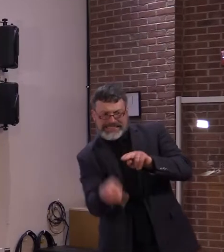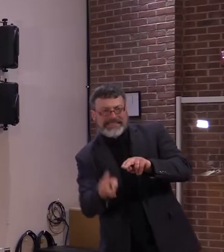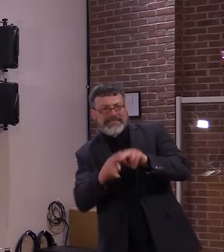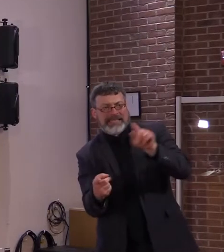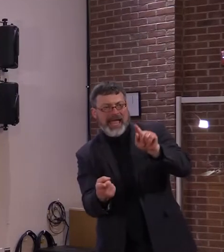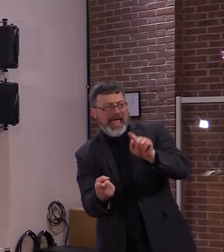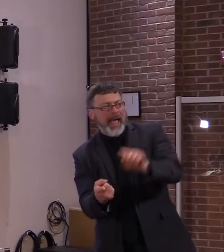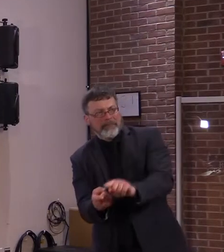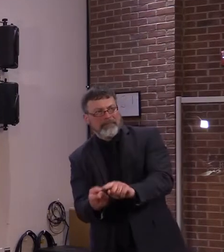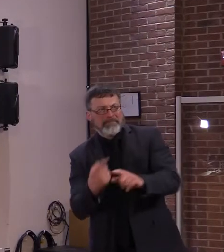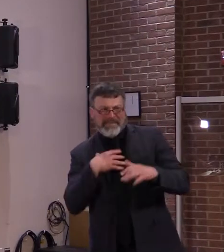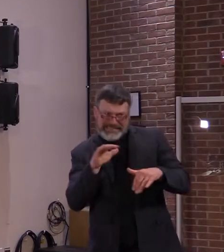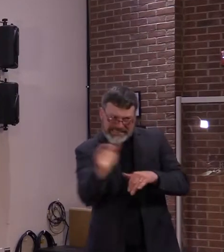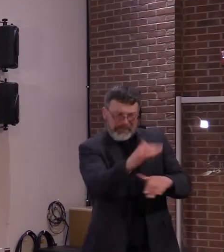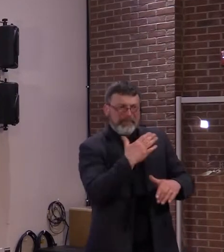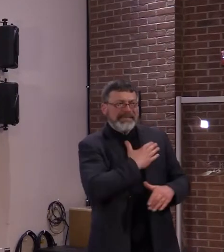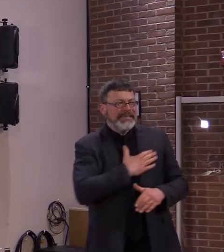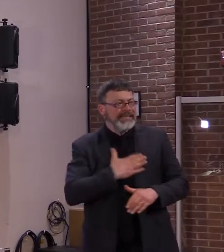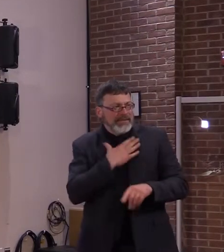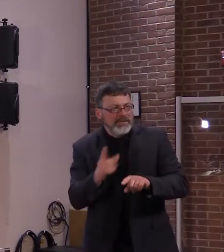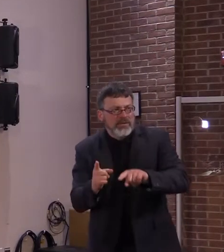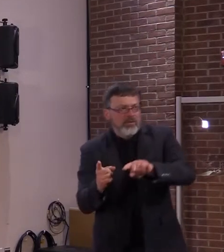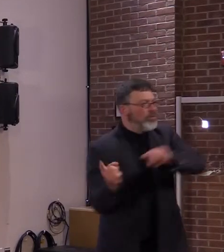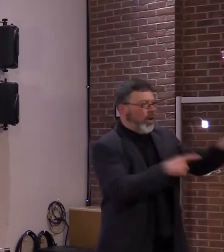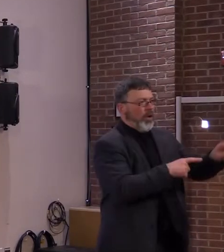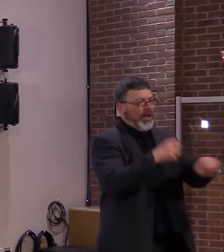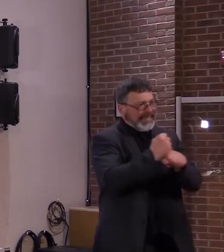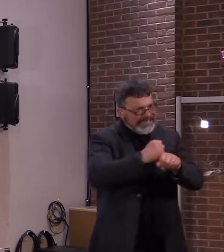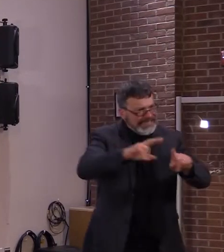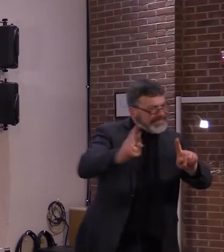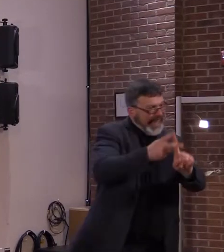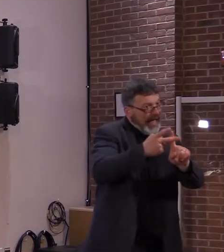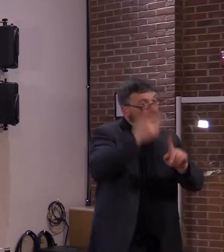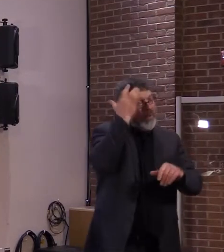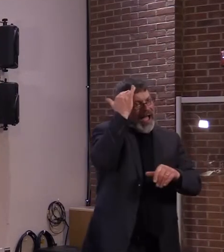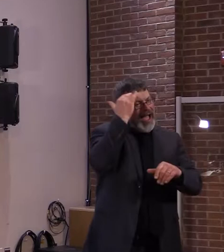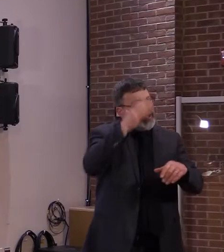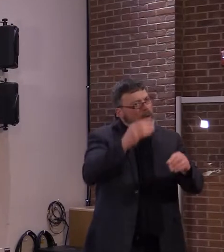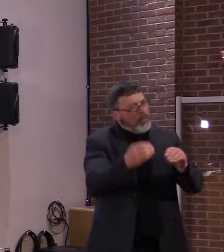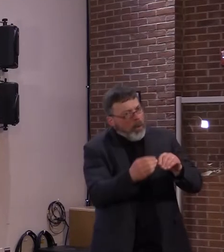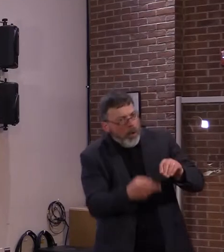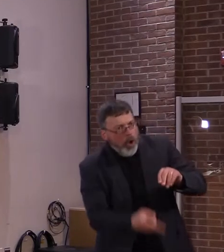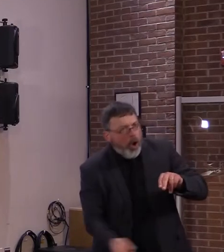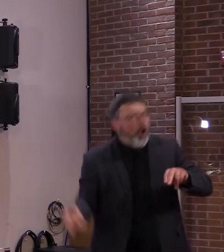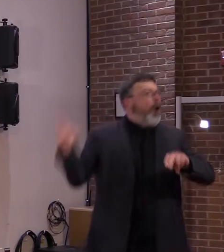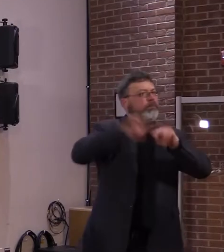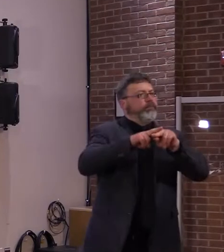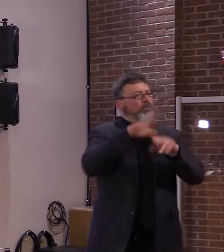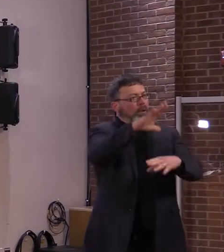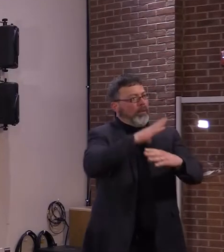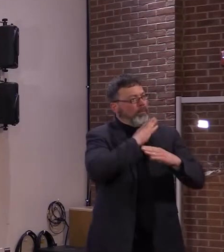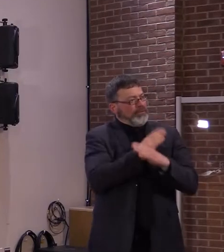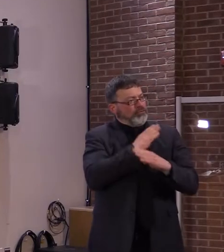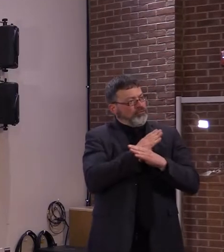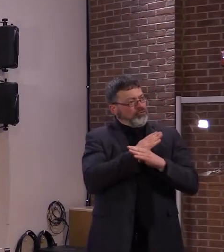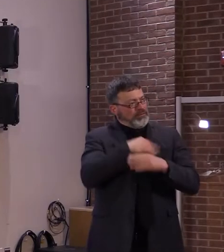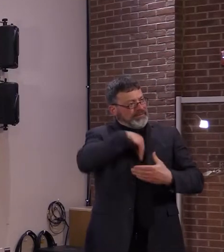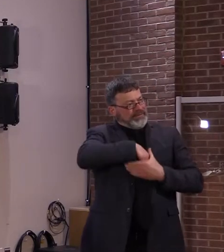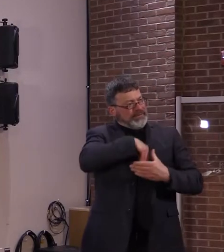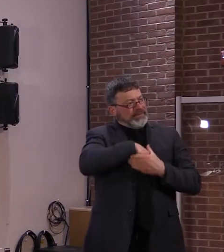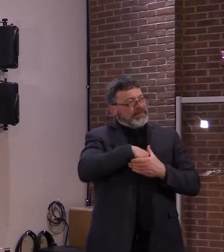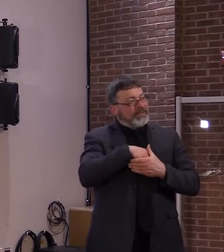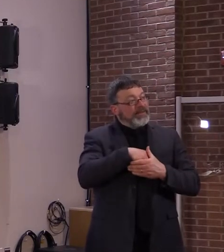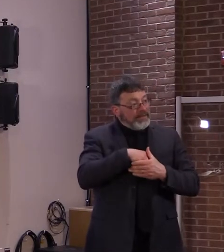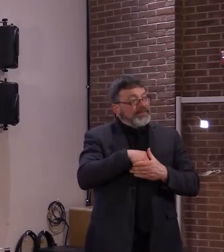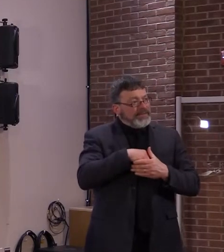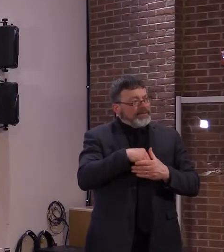have full protection. And we are pleased to, again, be able to offer the Johnson & Johnson vaccine, as you just heard,